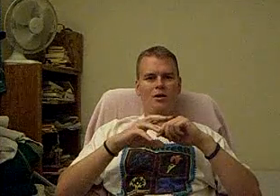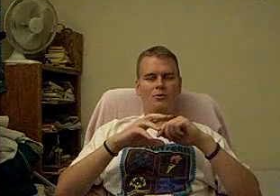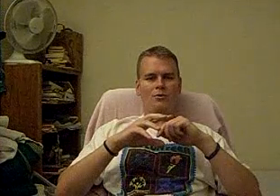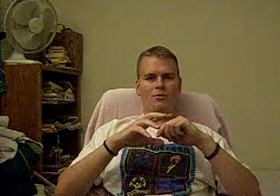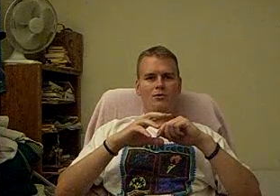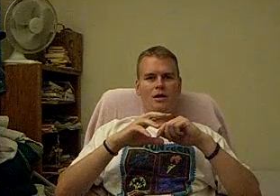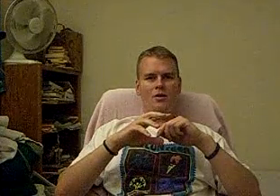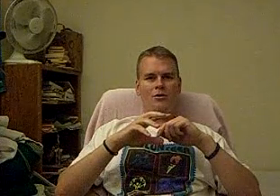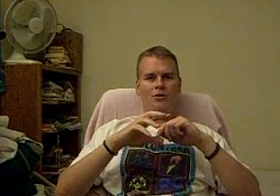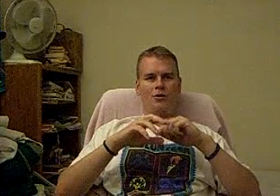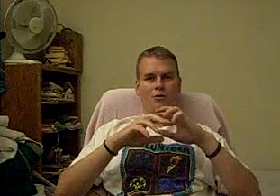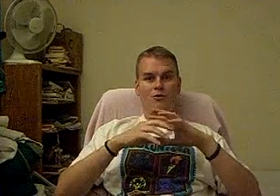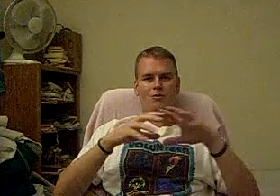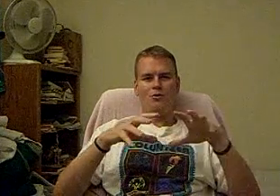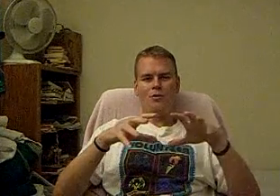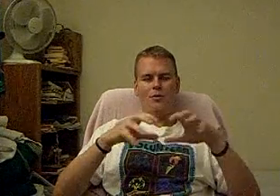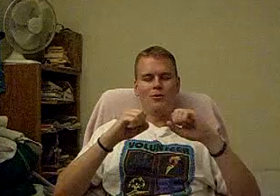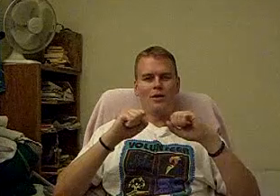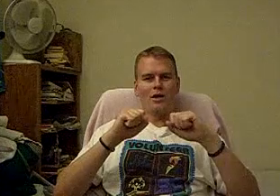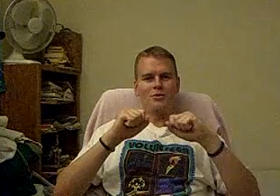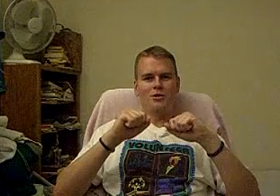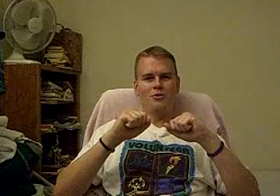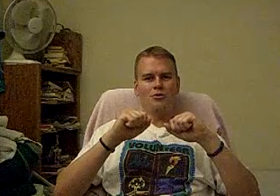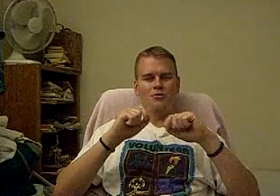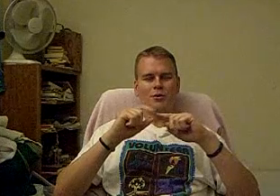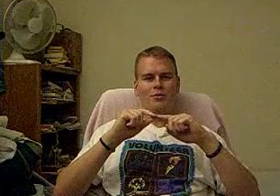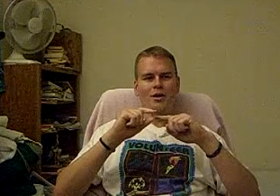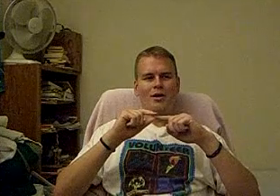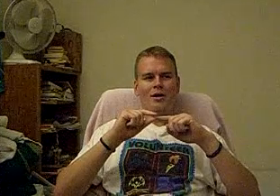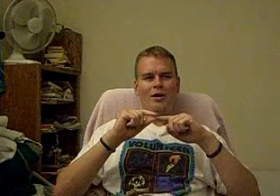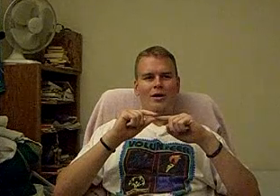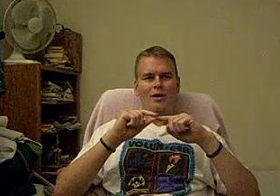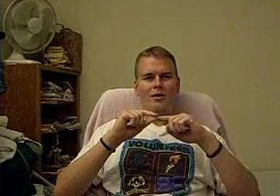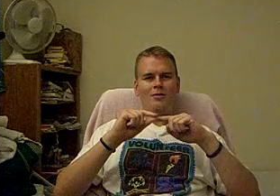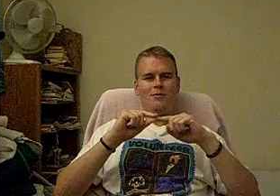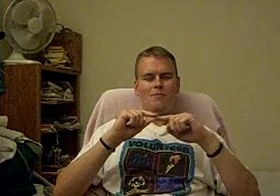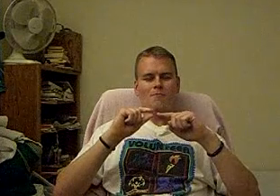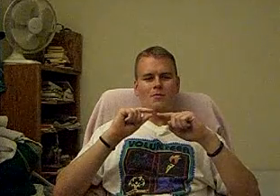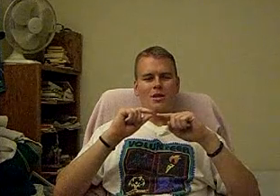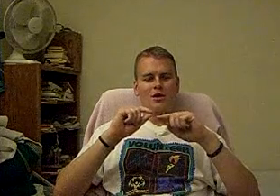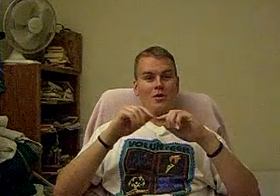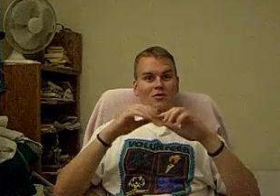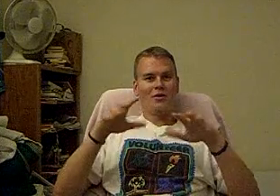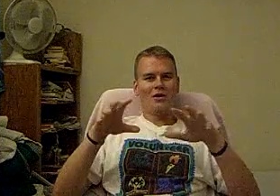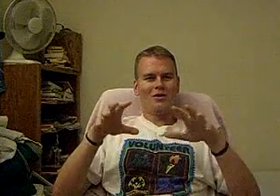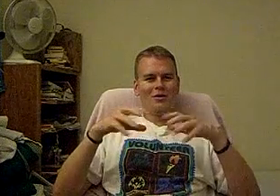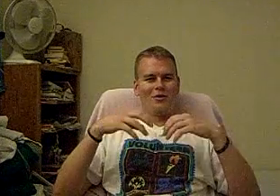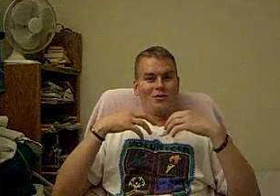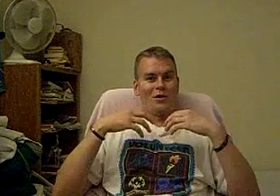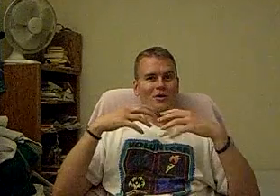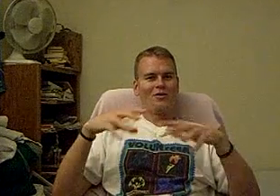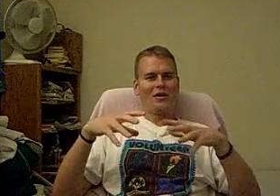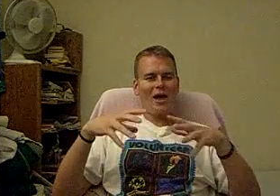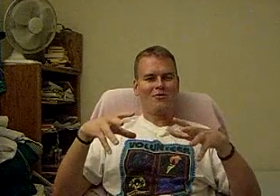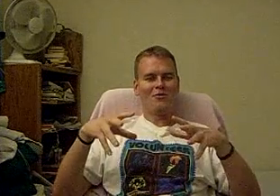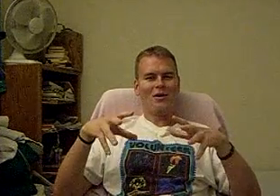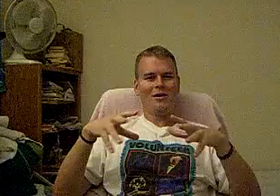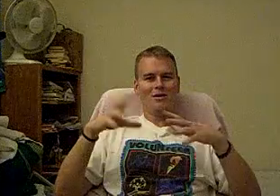people together, you know, from this pool of people that I can, you know, choose from. And they don't necessarily, you know, so they don't necessarily have to be,